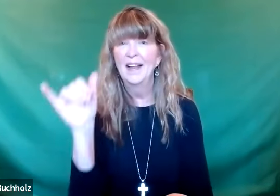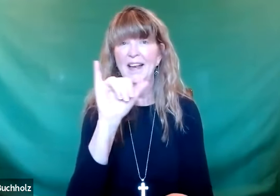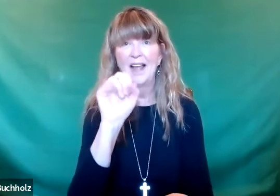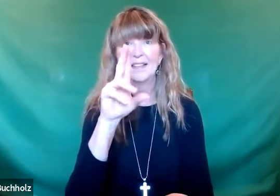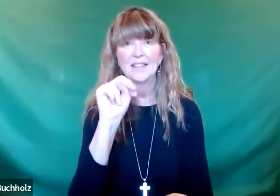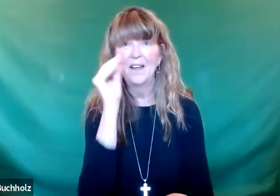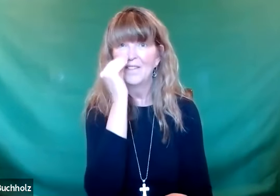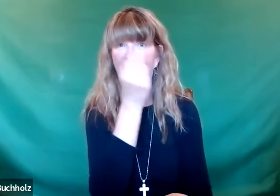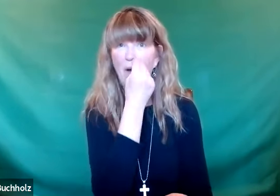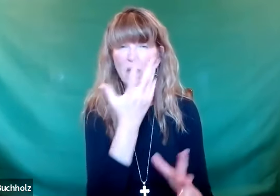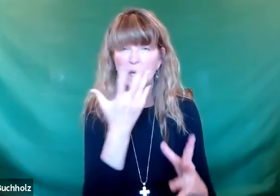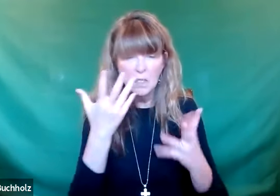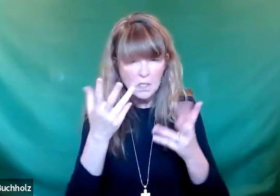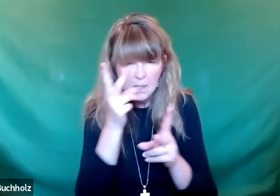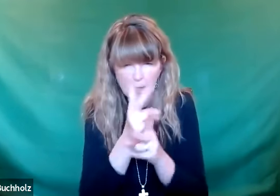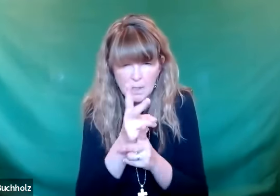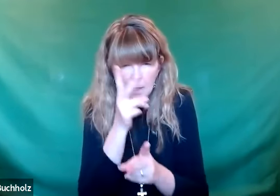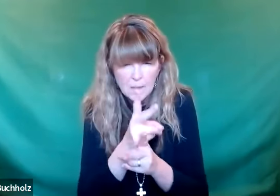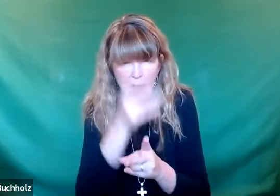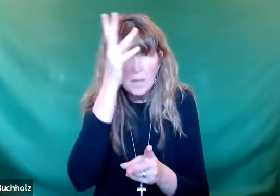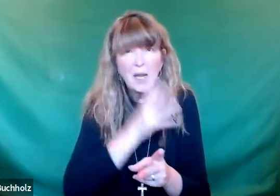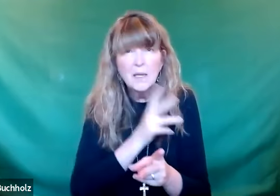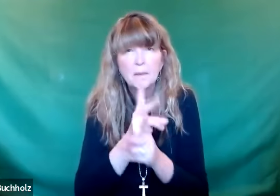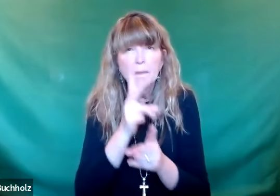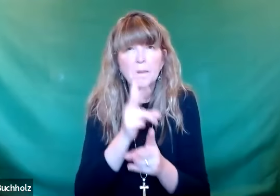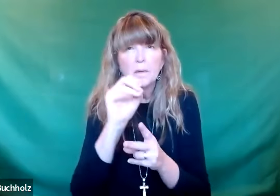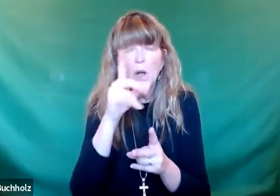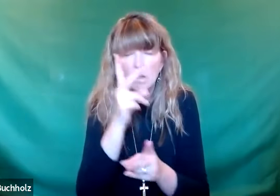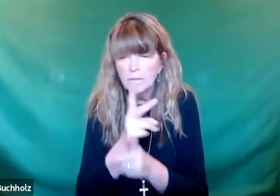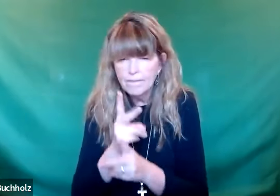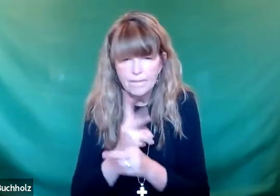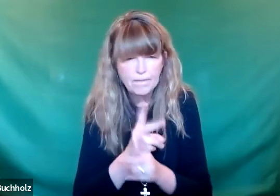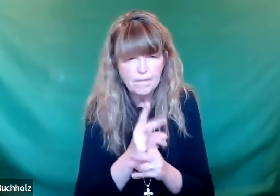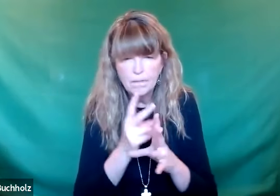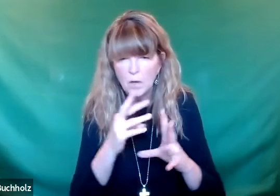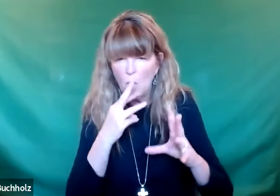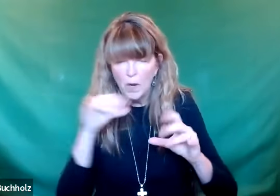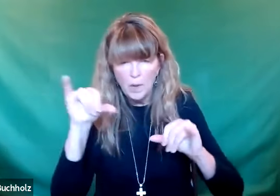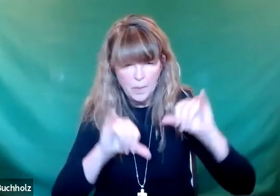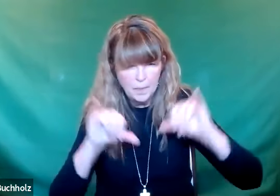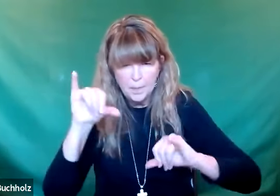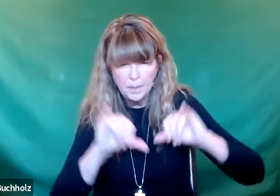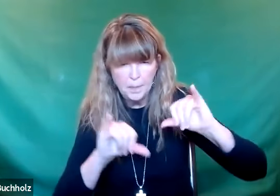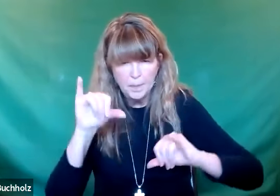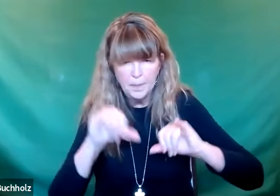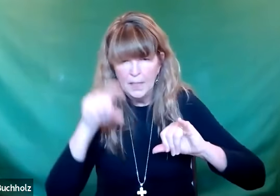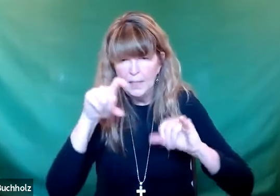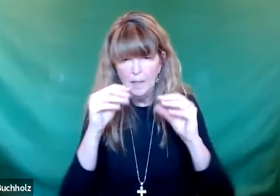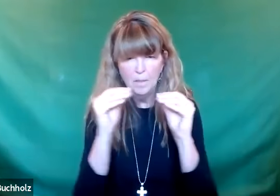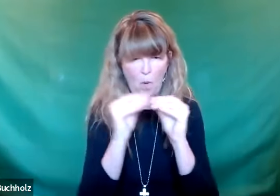And that's what the soil means. You know, think about the sunflowers. That guy in Germany who took care of the soil and the waters and